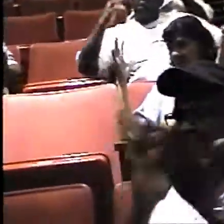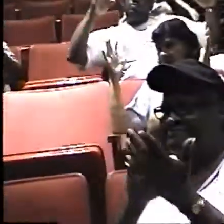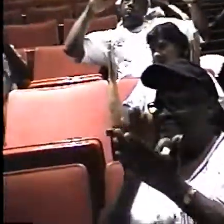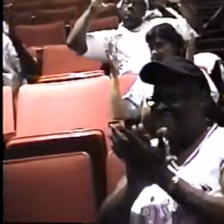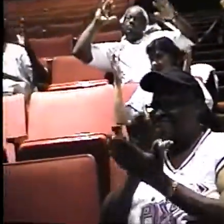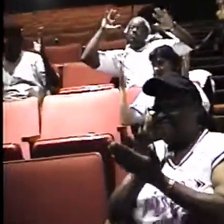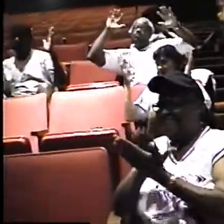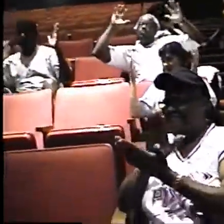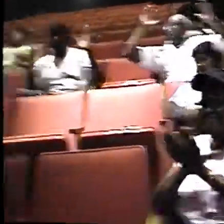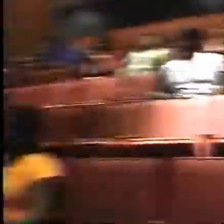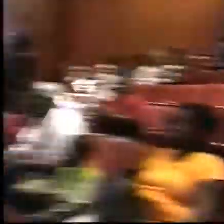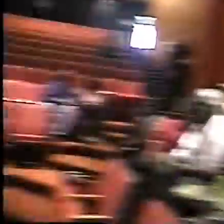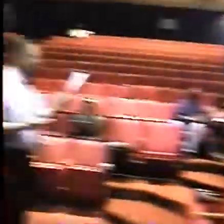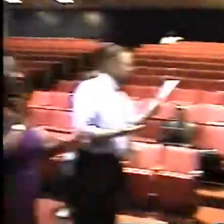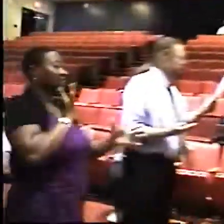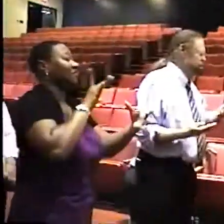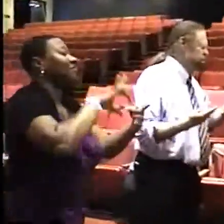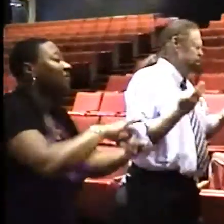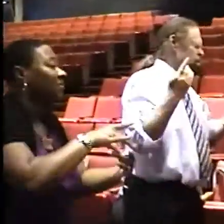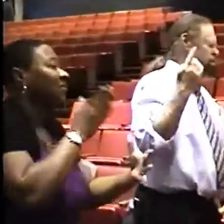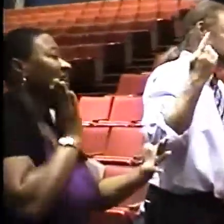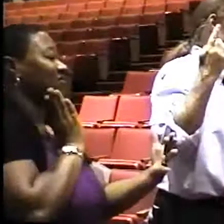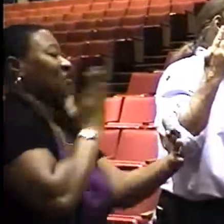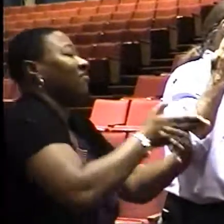our, with our school district. Uh,